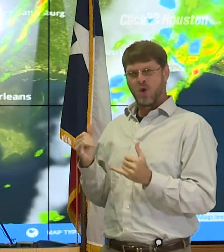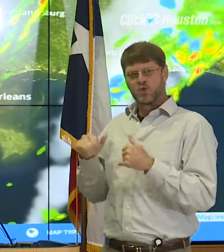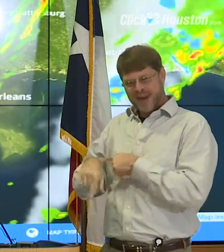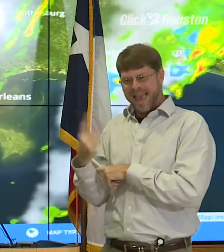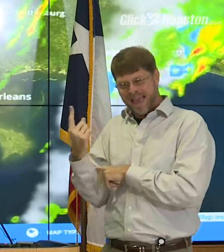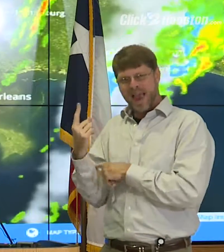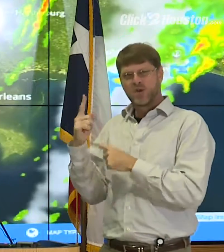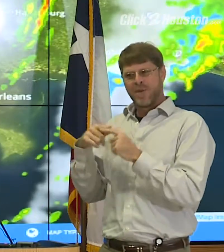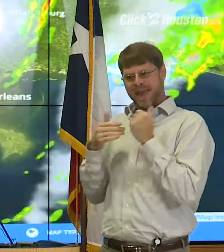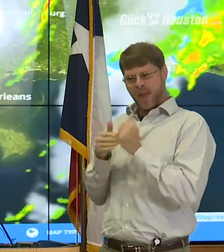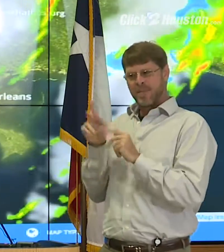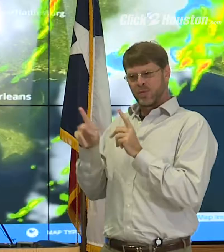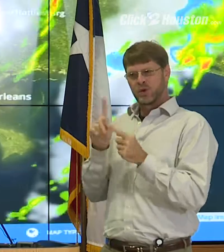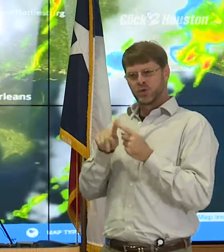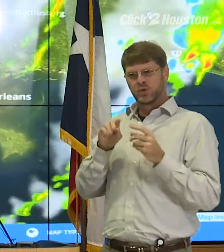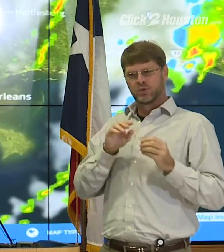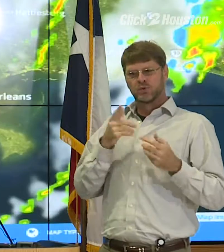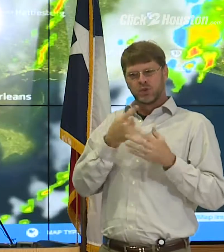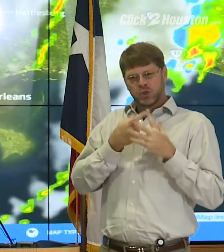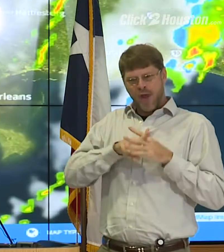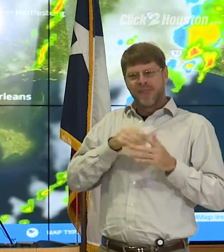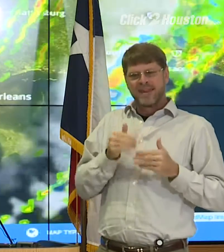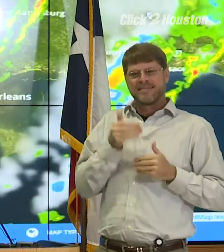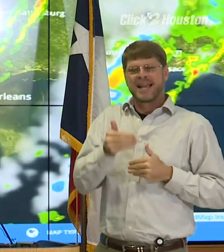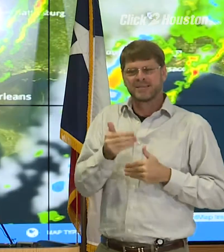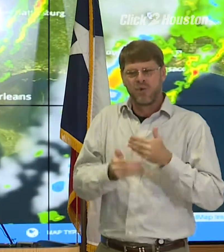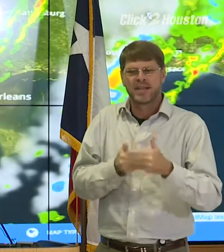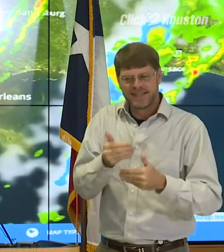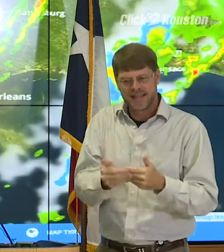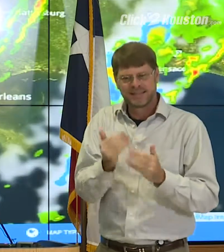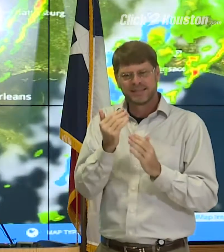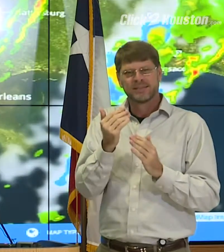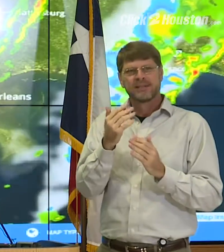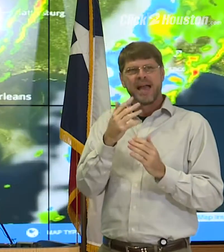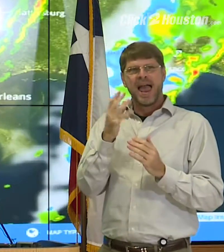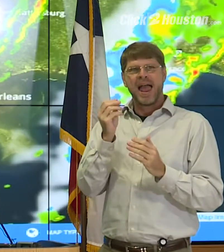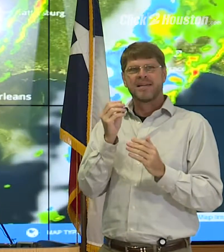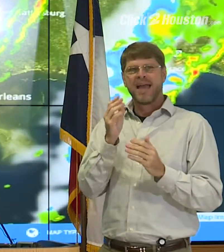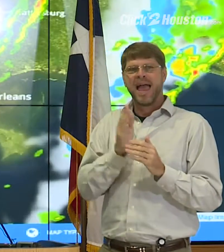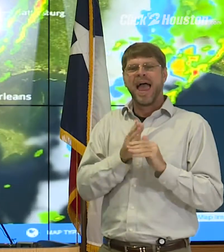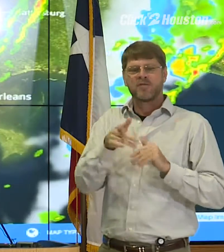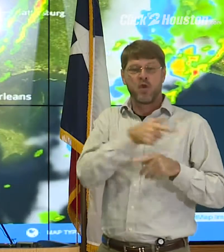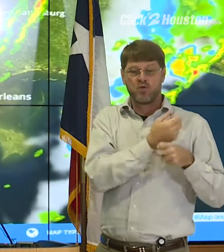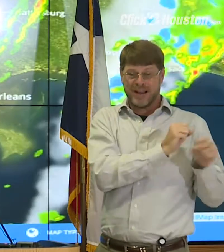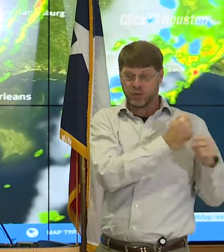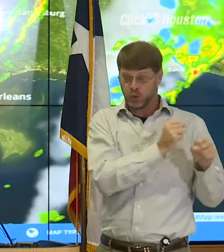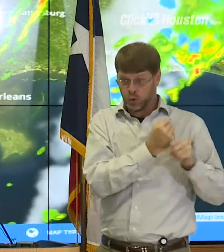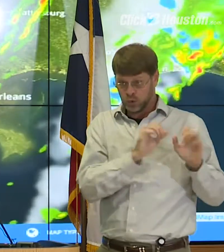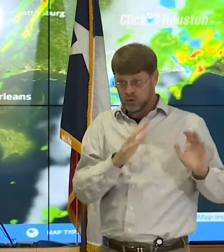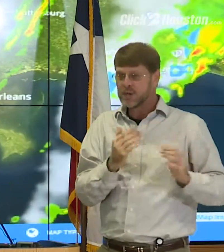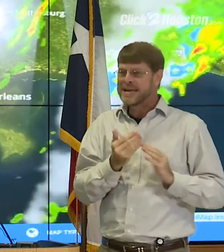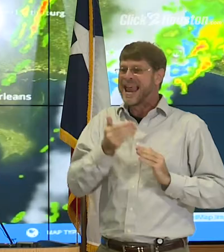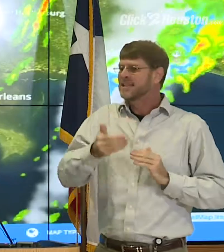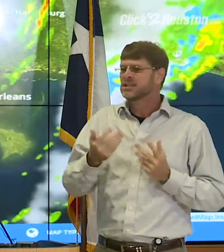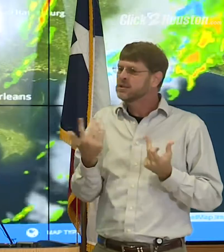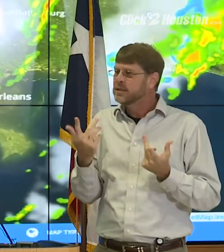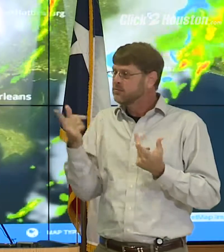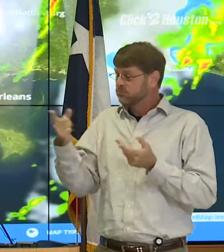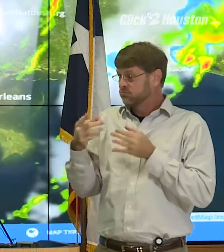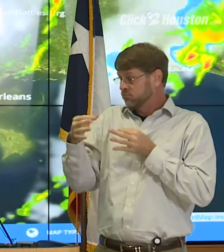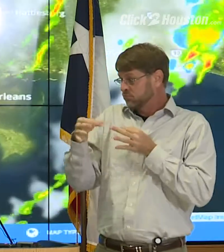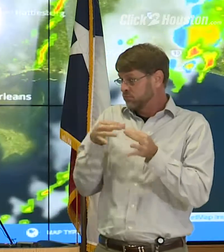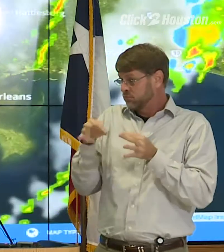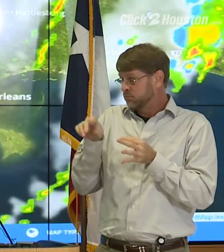today, to help people move to that next step and beyond the rescue? And can you talk about